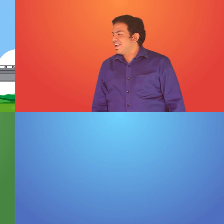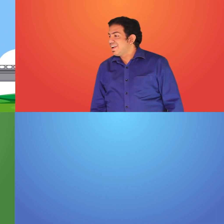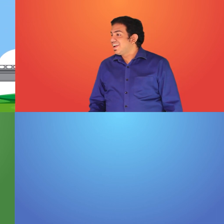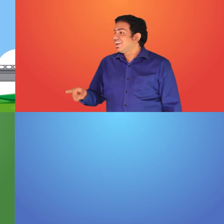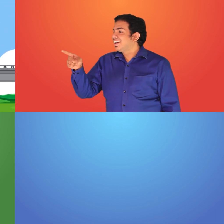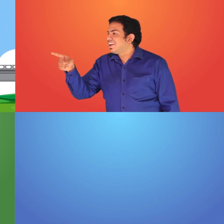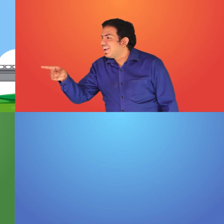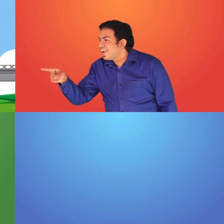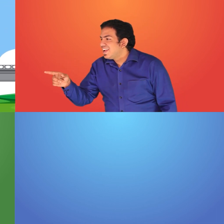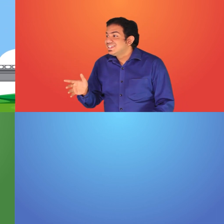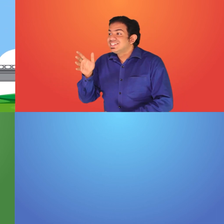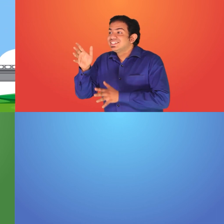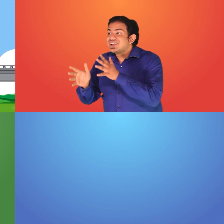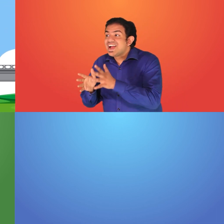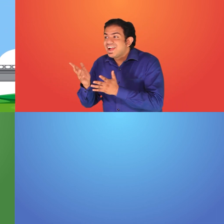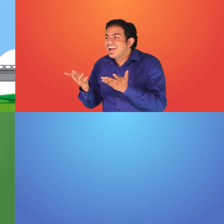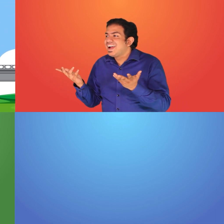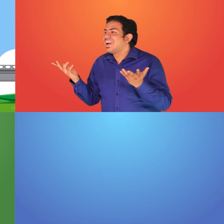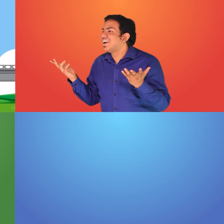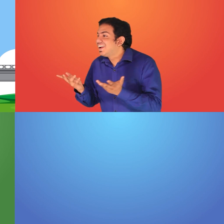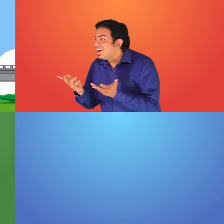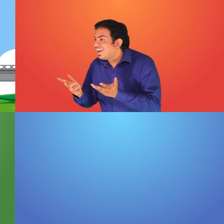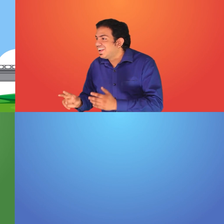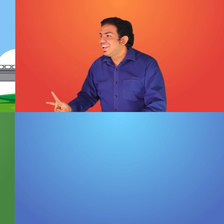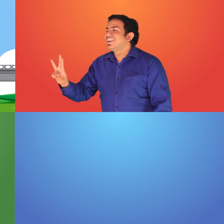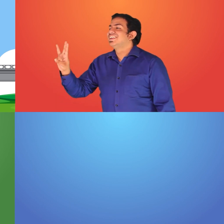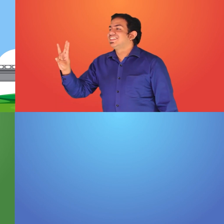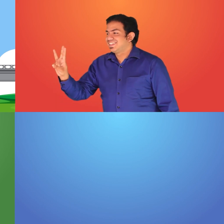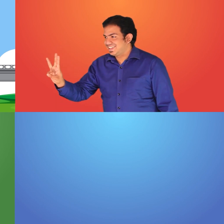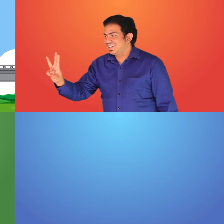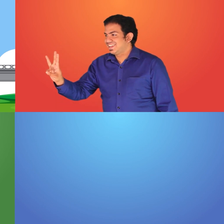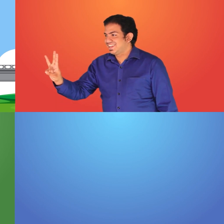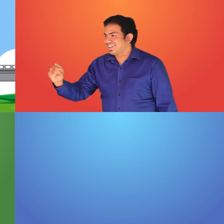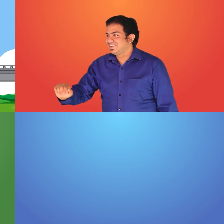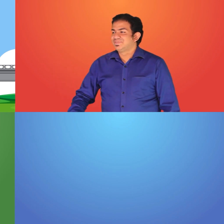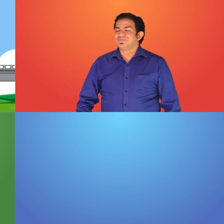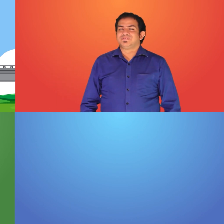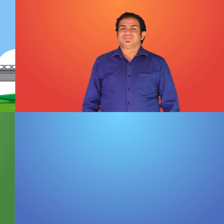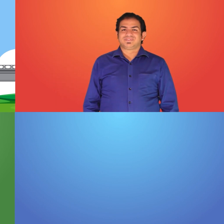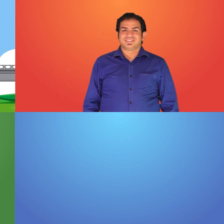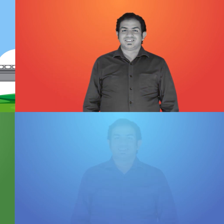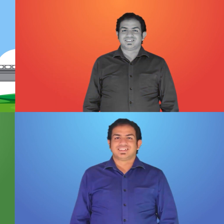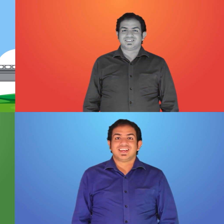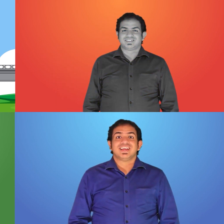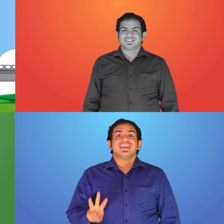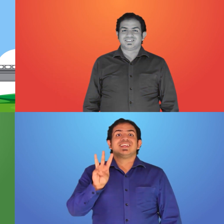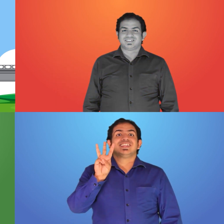How do we sign this? It is three. Three